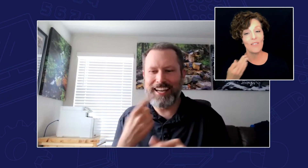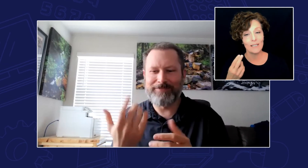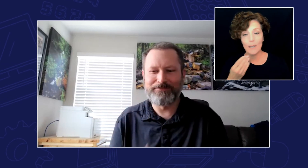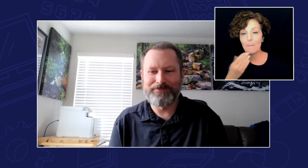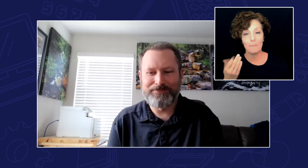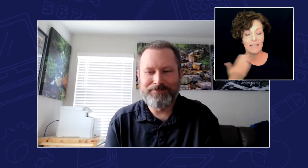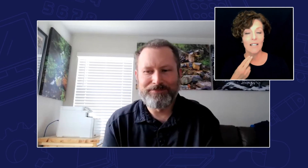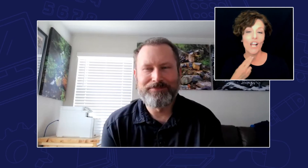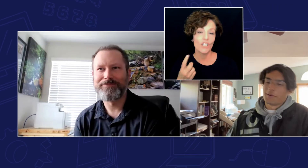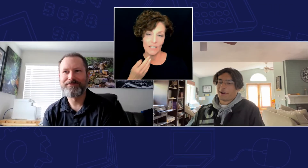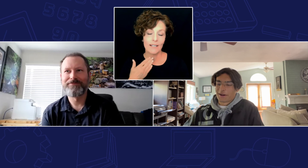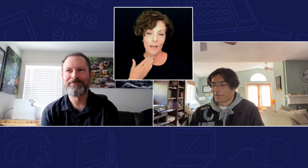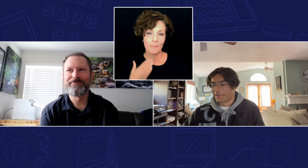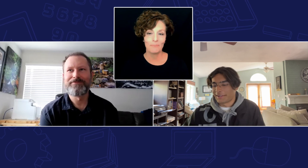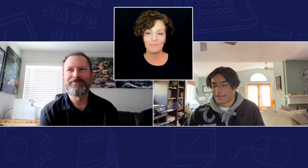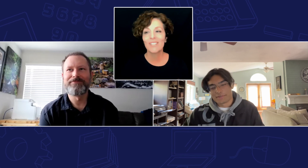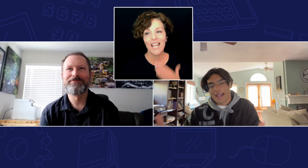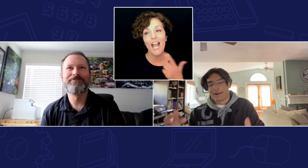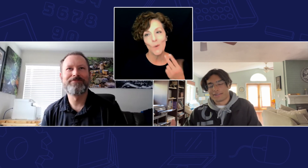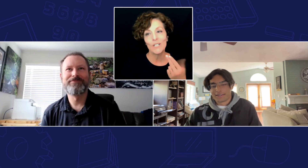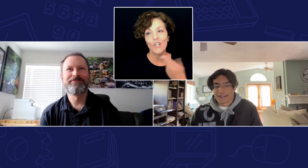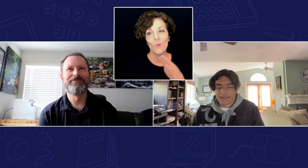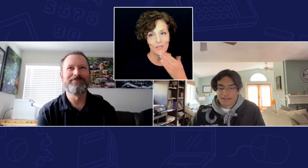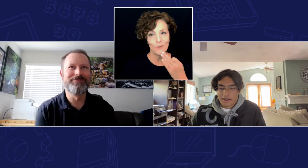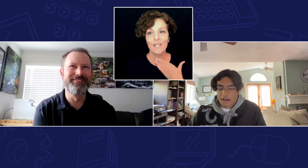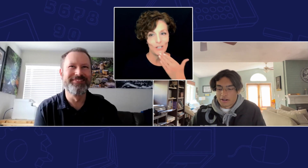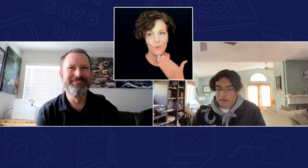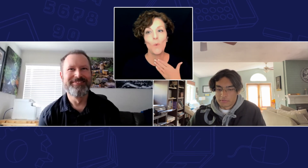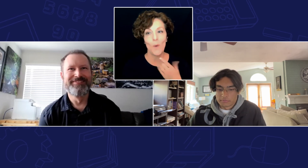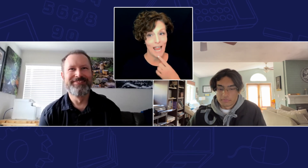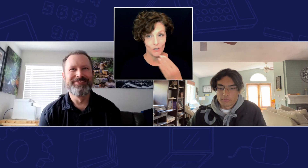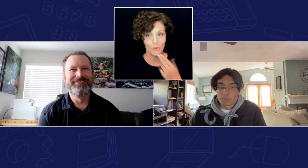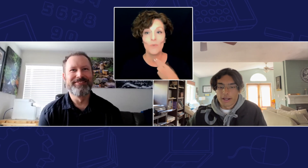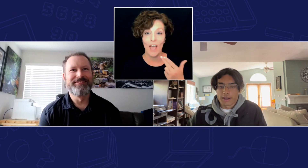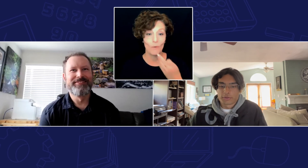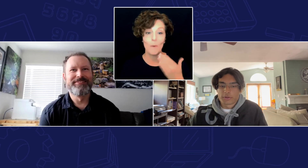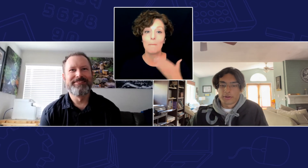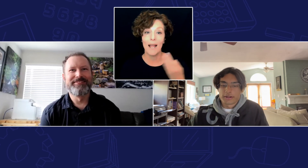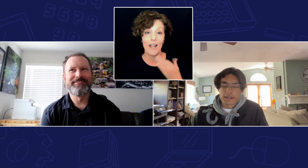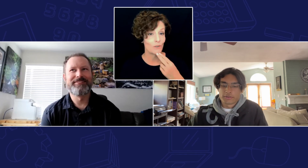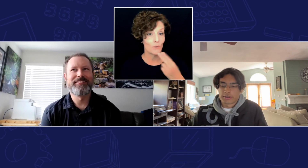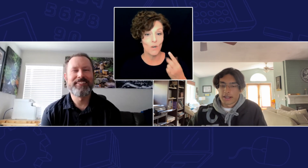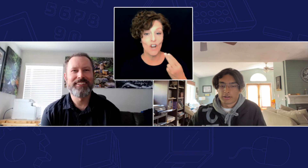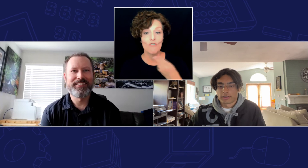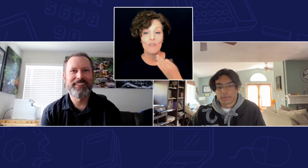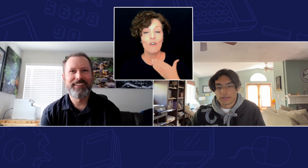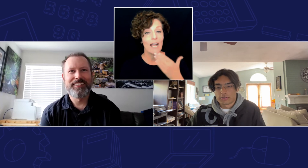could say I was going to say to add on to that um through my high school career I usually I talk to my teachers